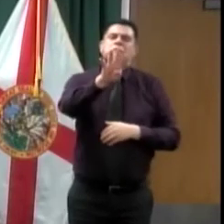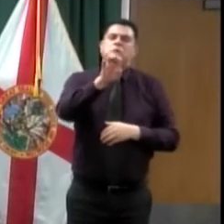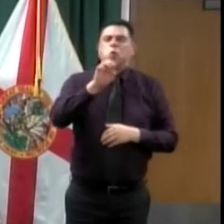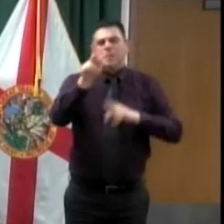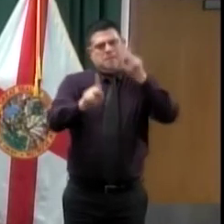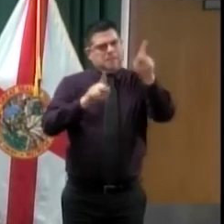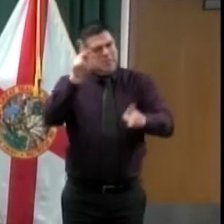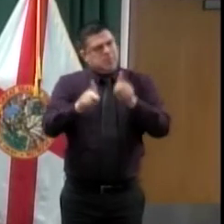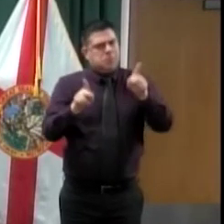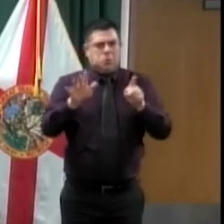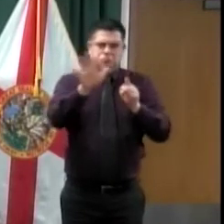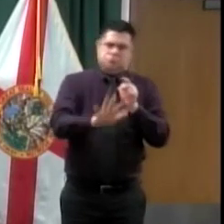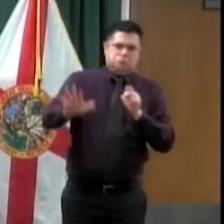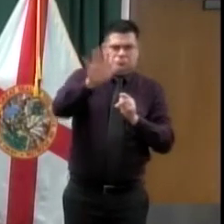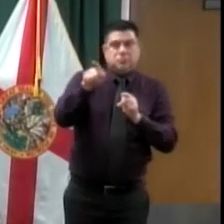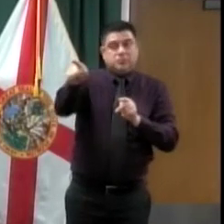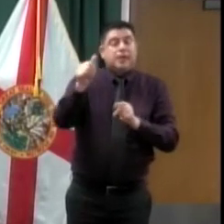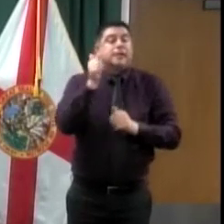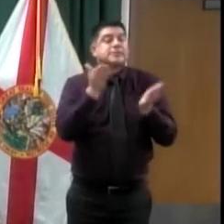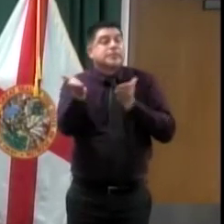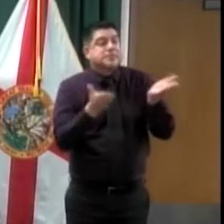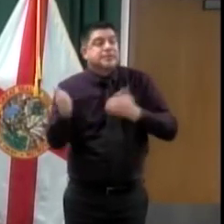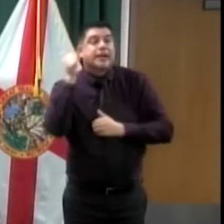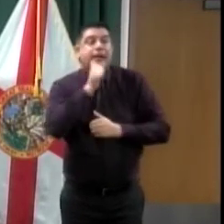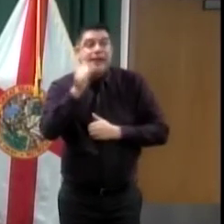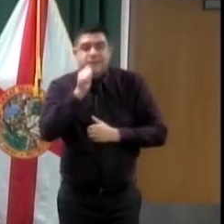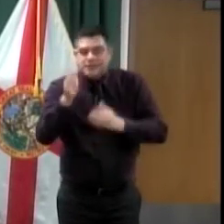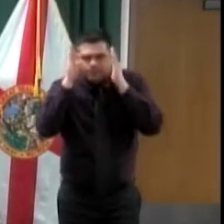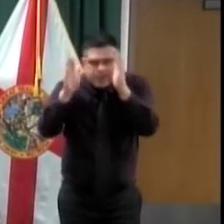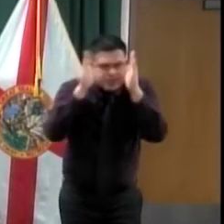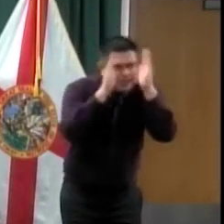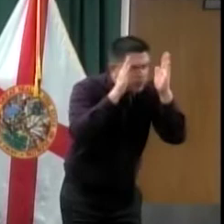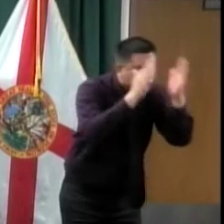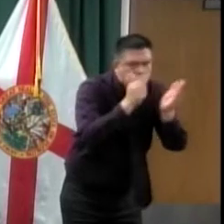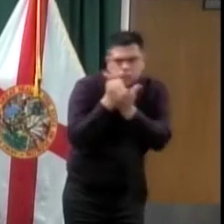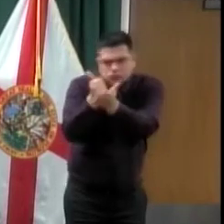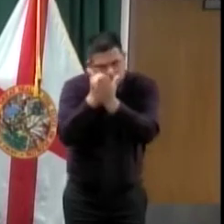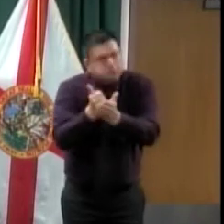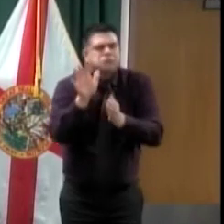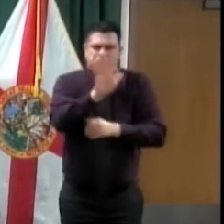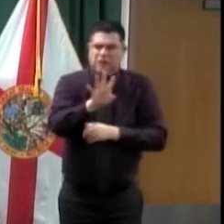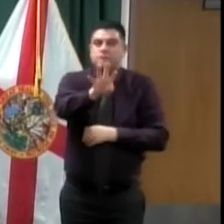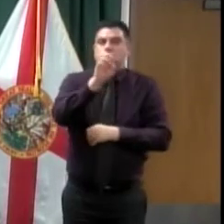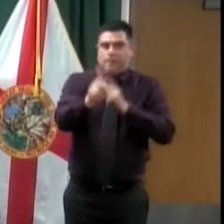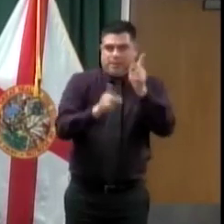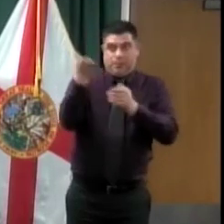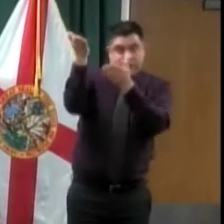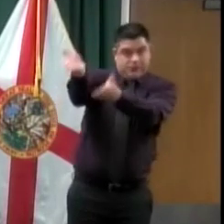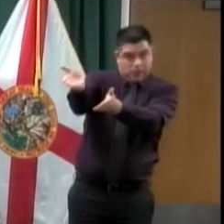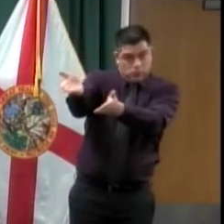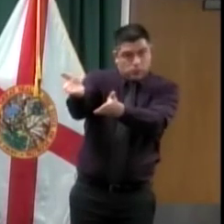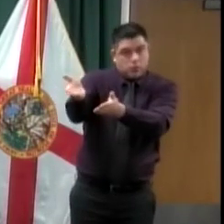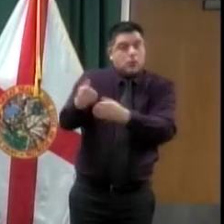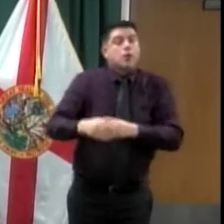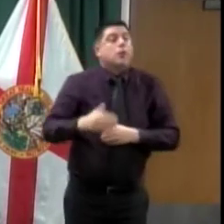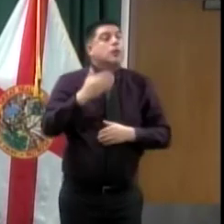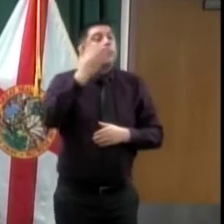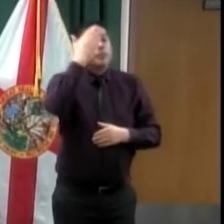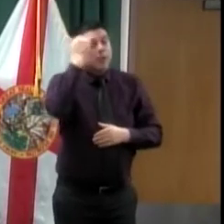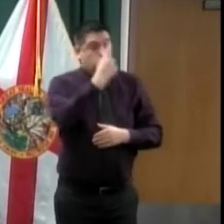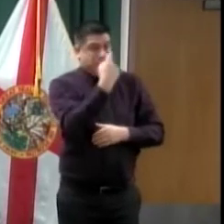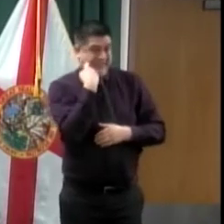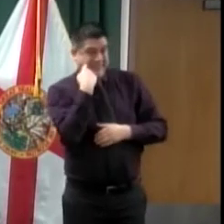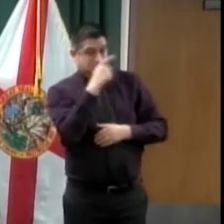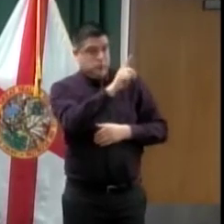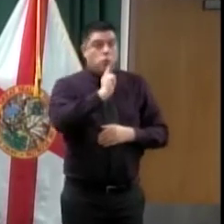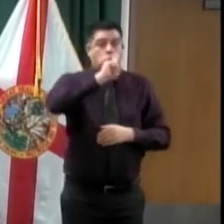We install it actually before Alan and the team put out the order. We install plexiglass and we already did the markings on the floor to keep our clients